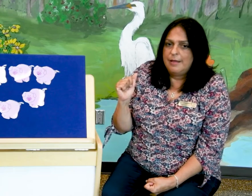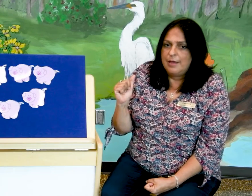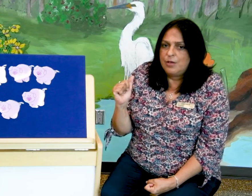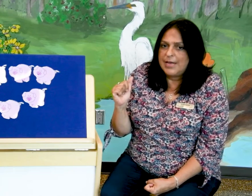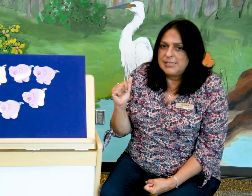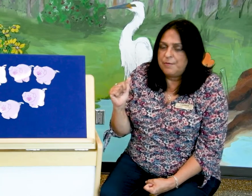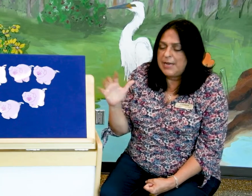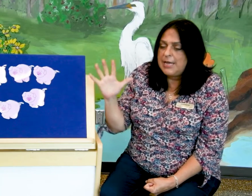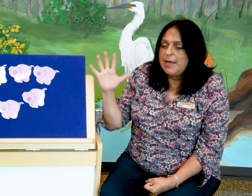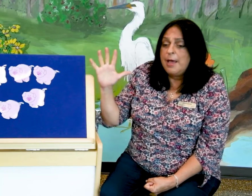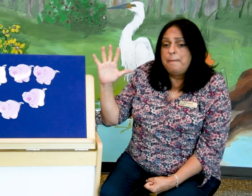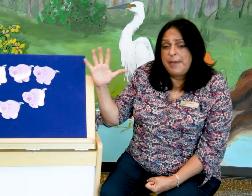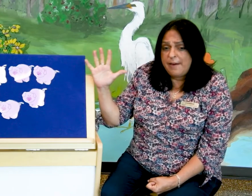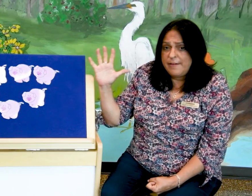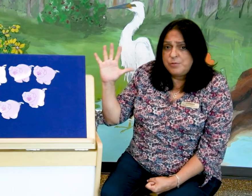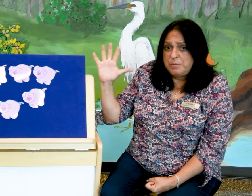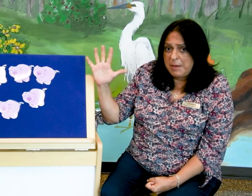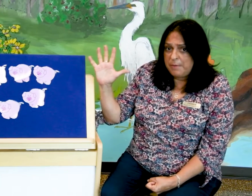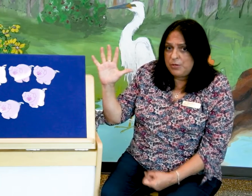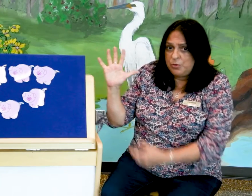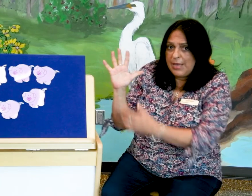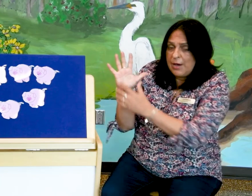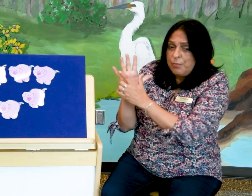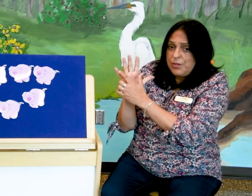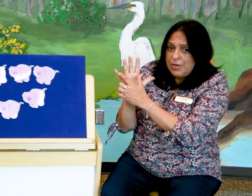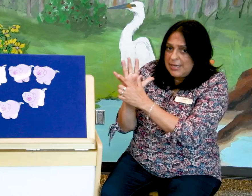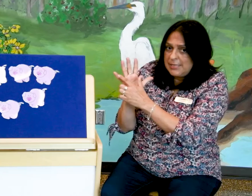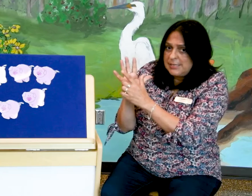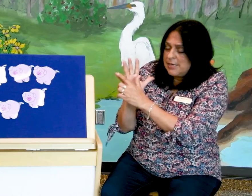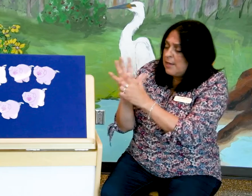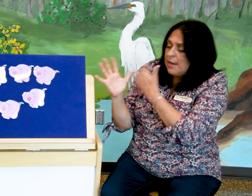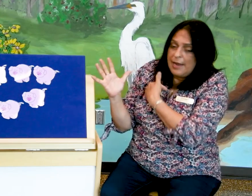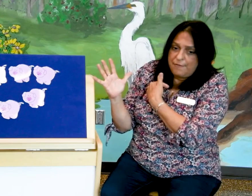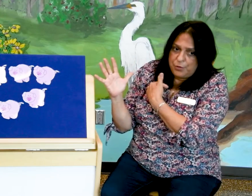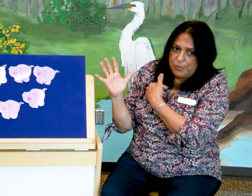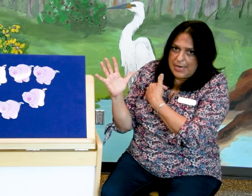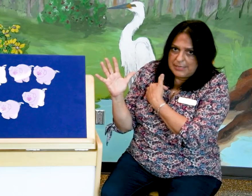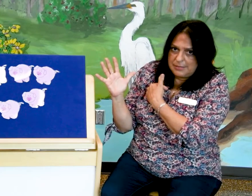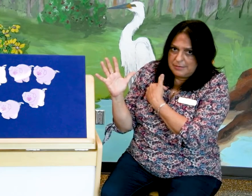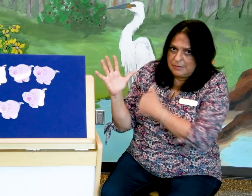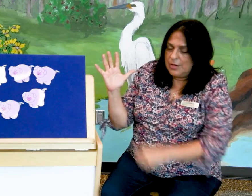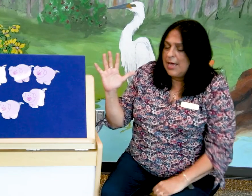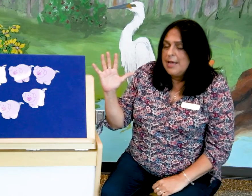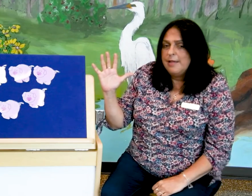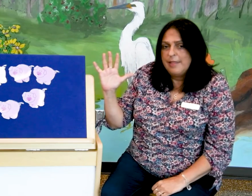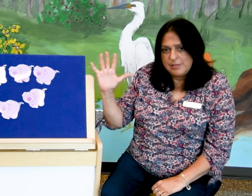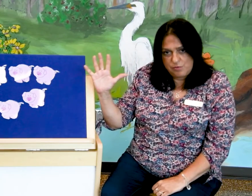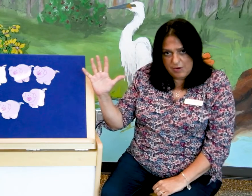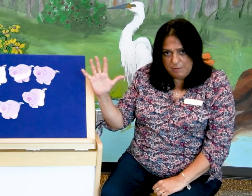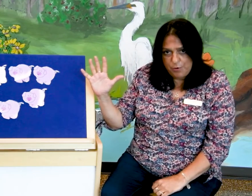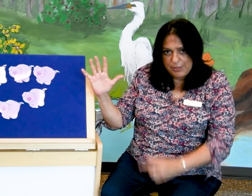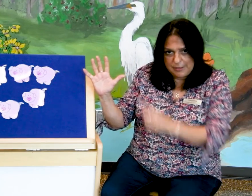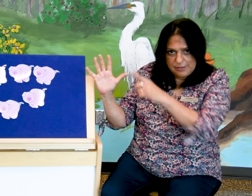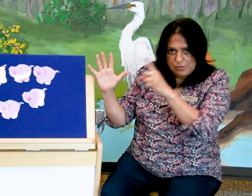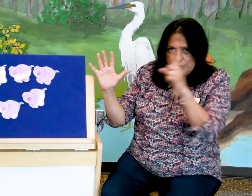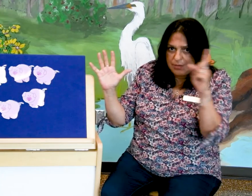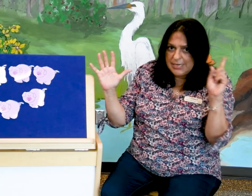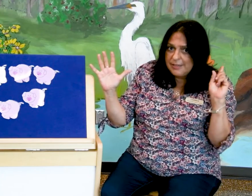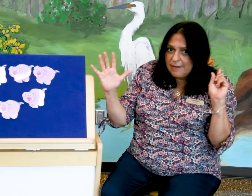You guys are ready? Parents, remember to count with your kids left to right. Okay? That's very important, because you're training their